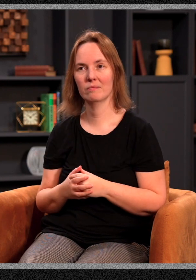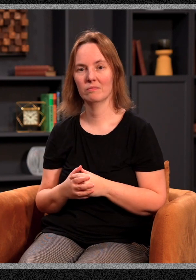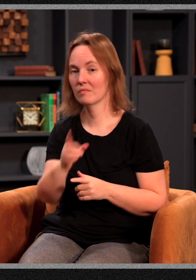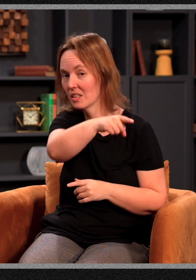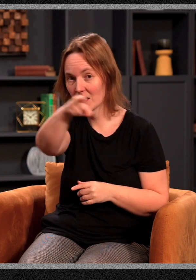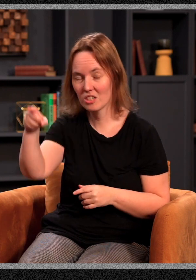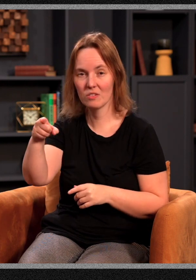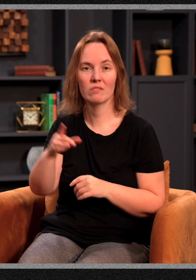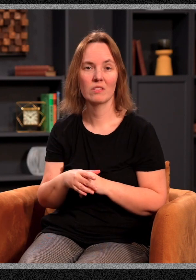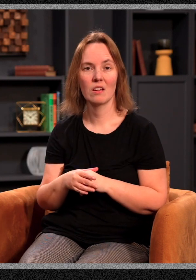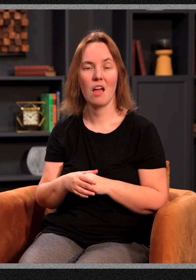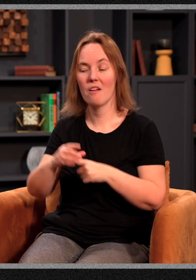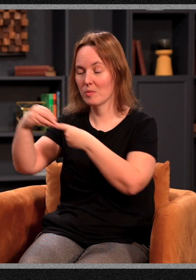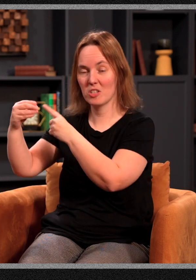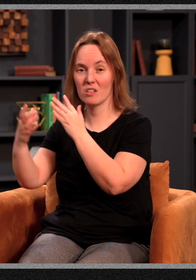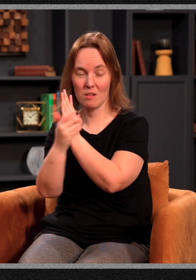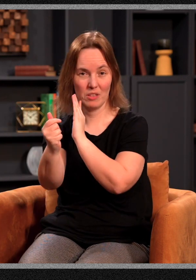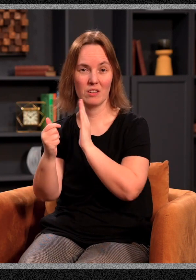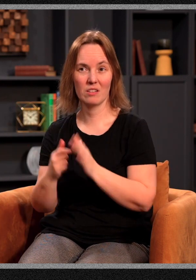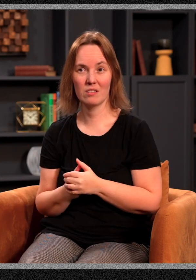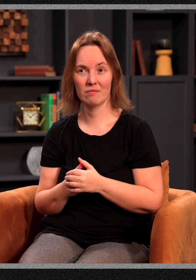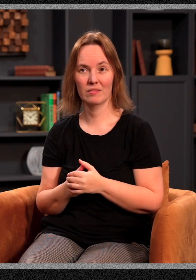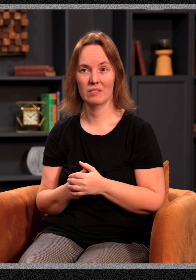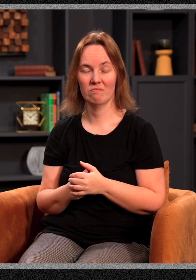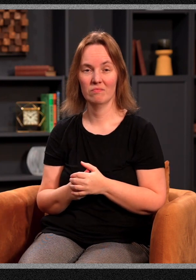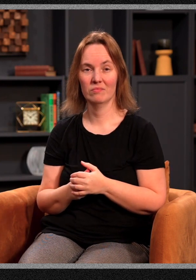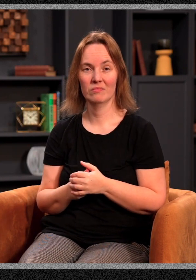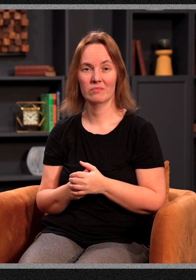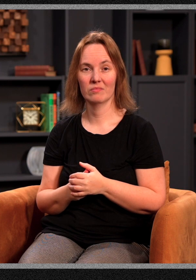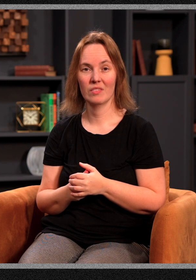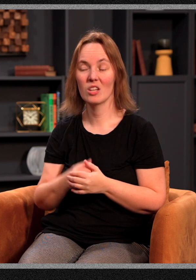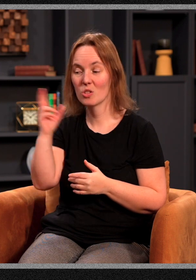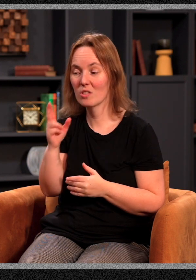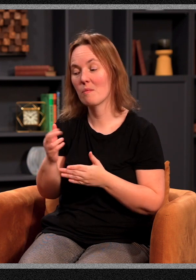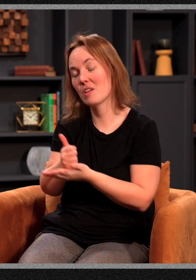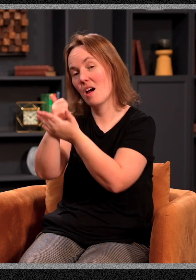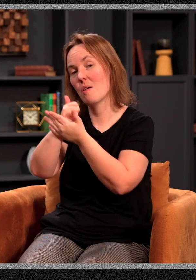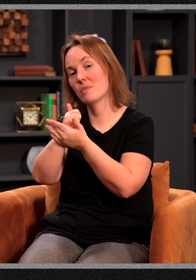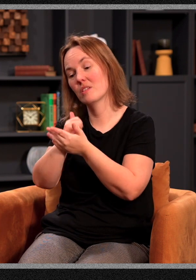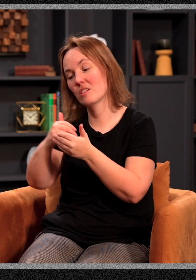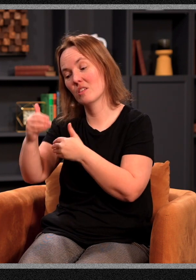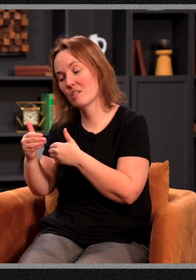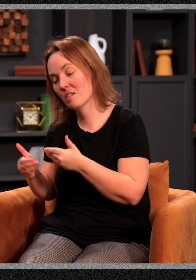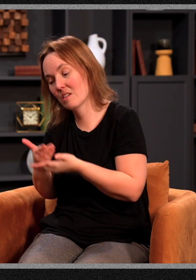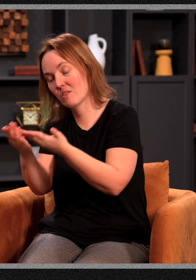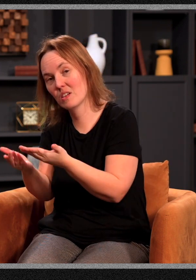Each of you have special abilities. Be sure to use them to help each other, passing on to other